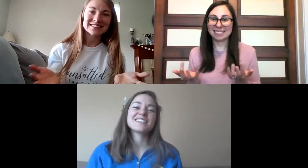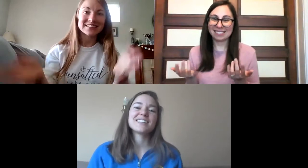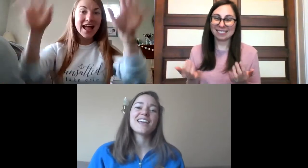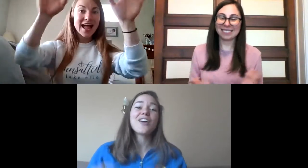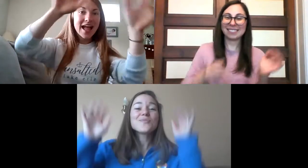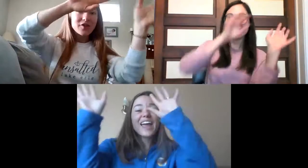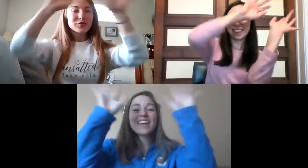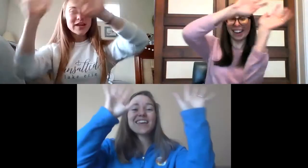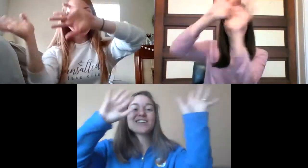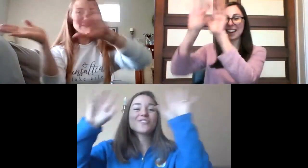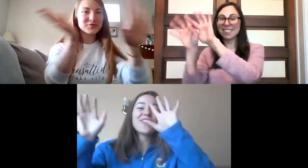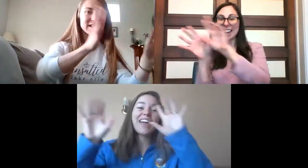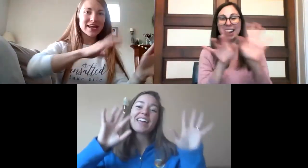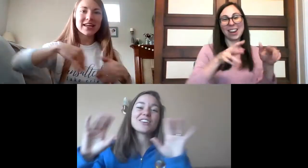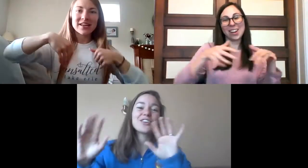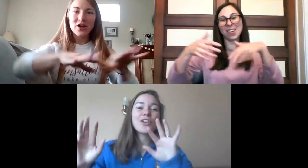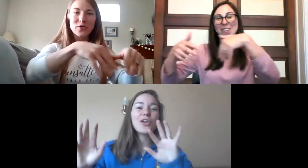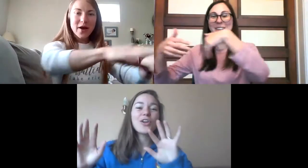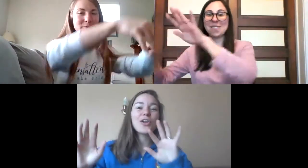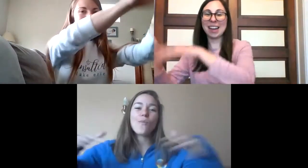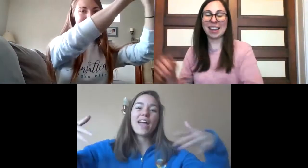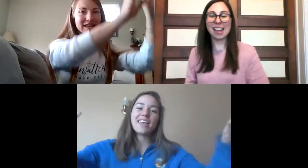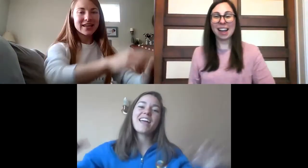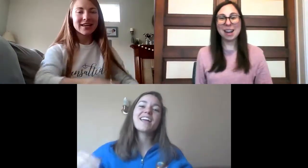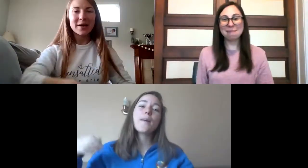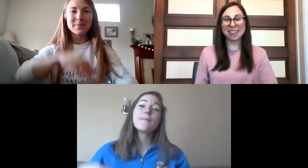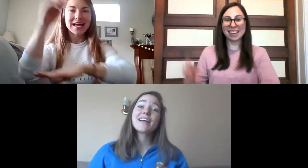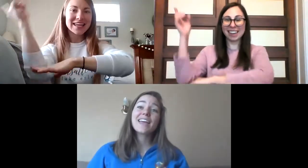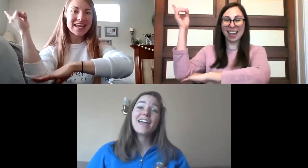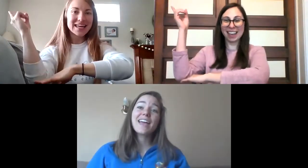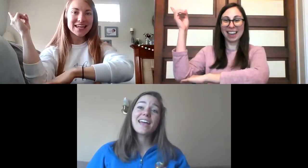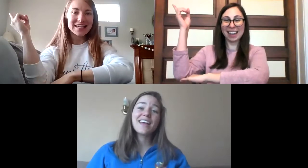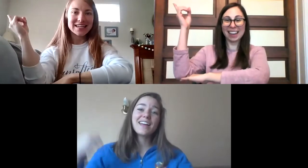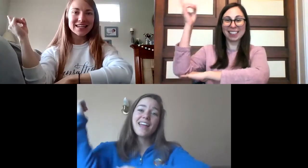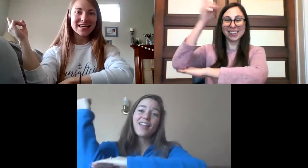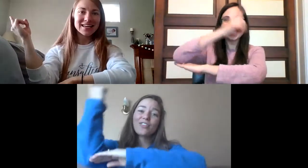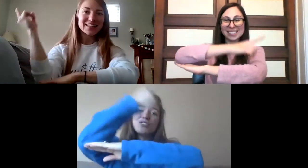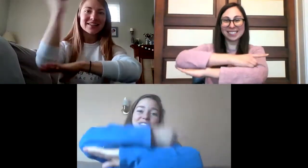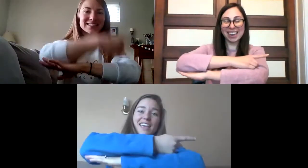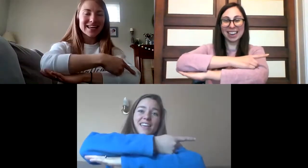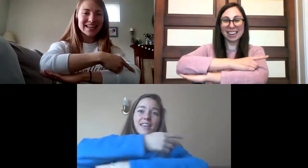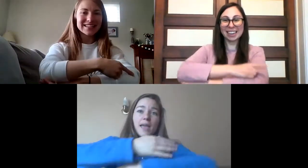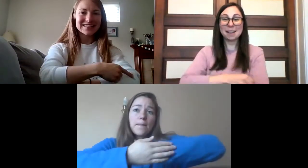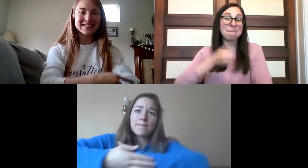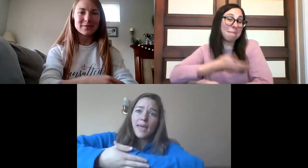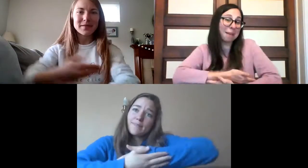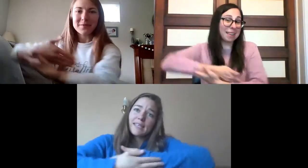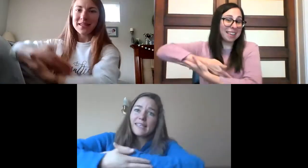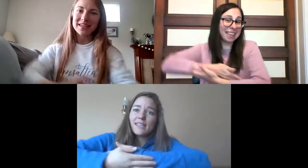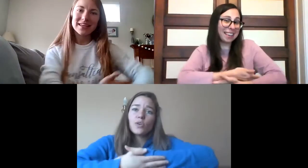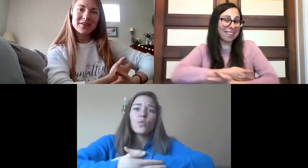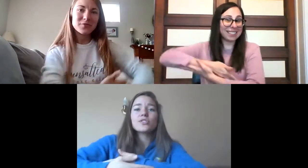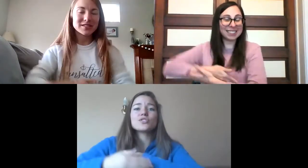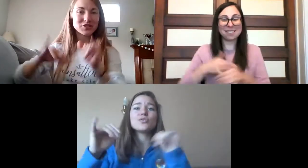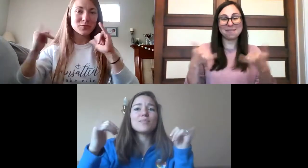rain rain go away come again another day baby